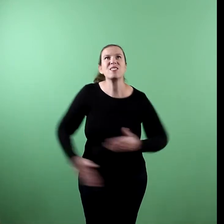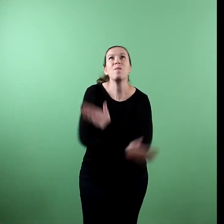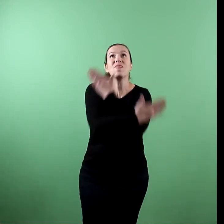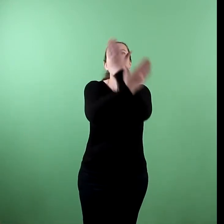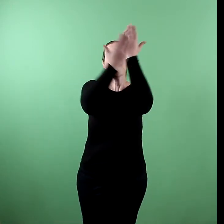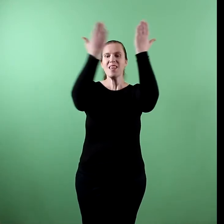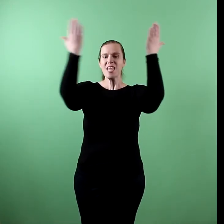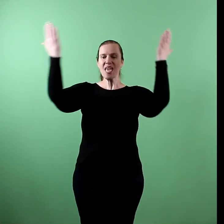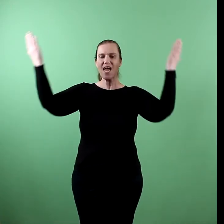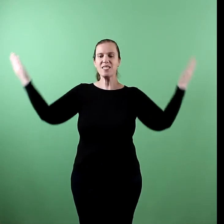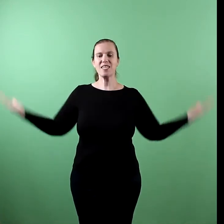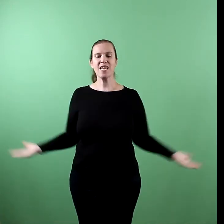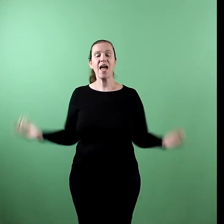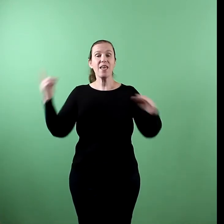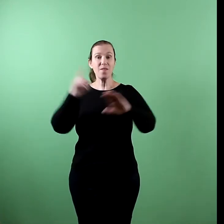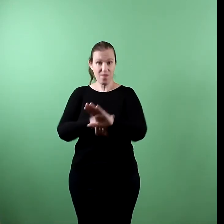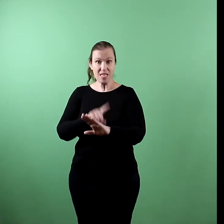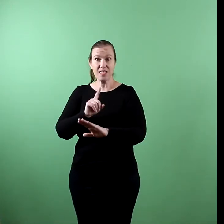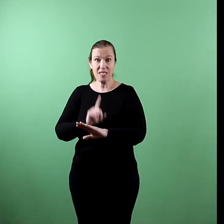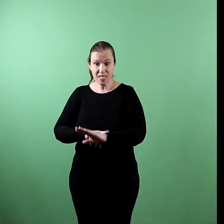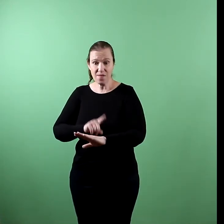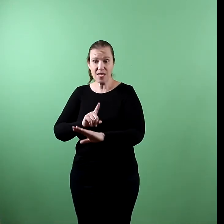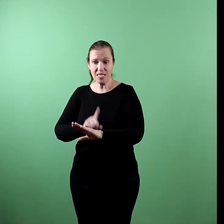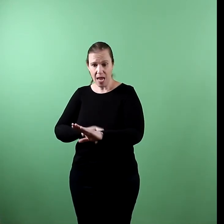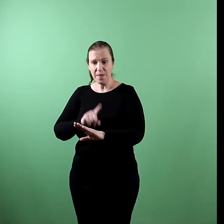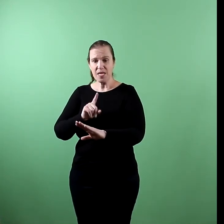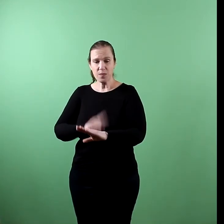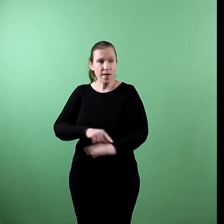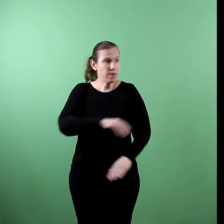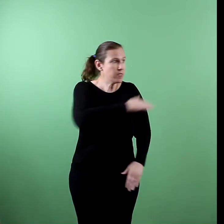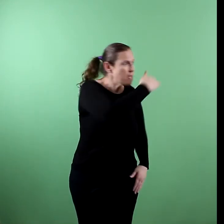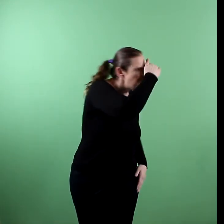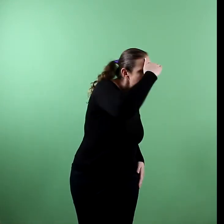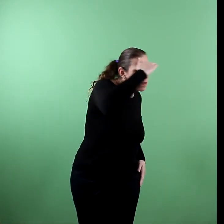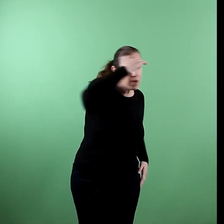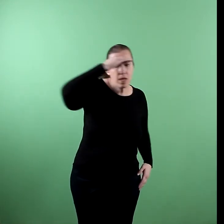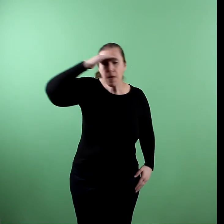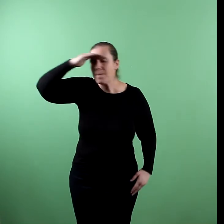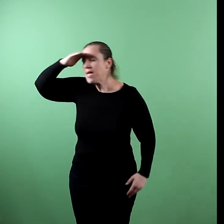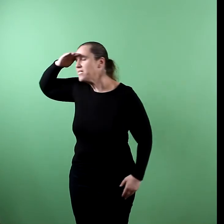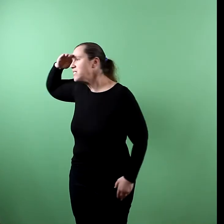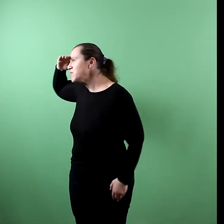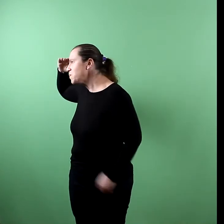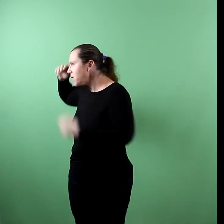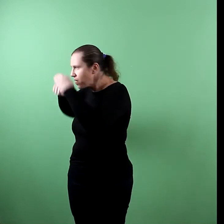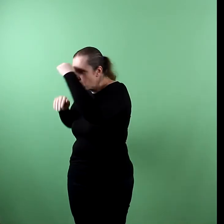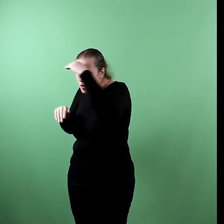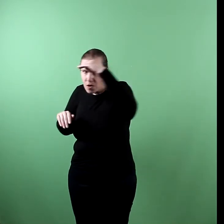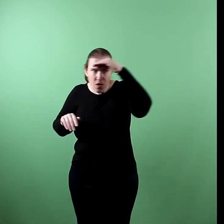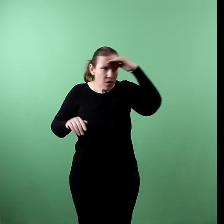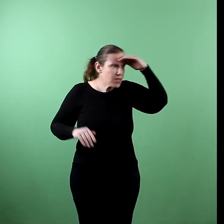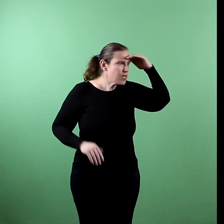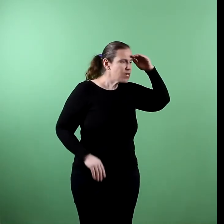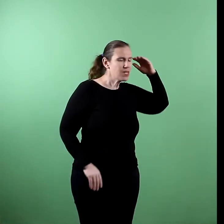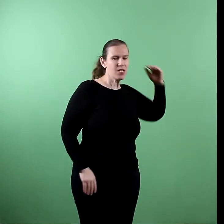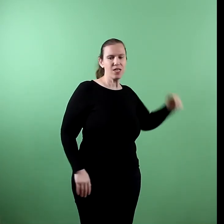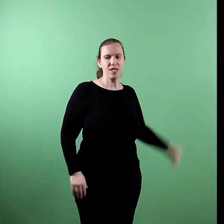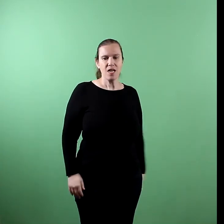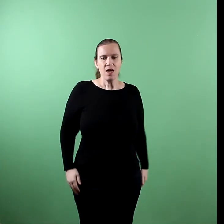There's something in the air tonight, it feels as if the time is right, for something quite amazing to occur.